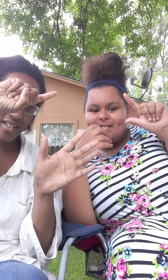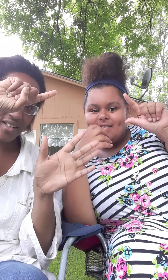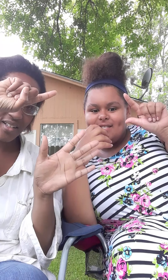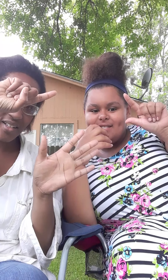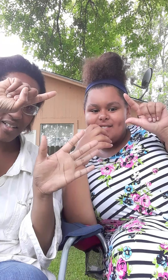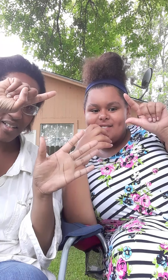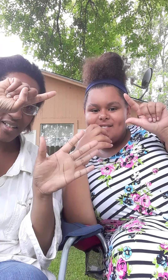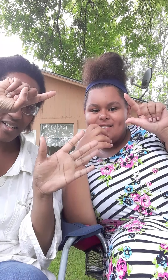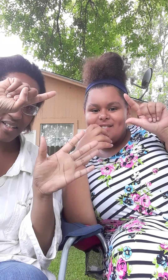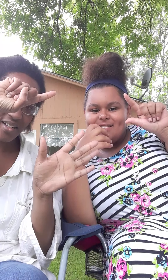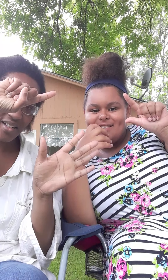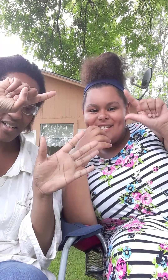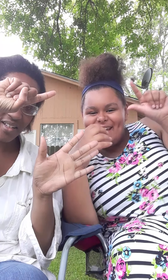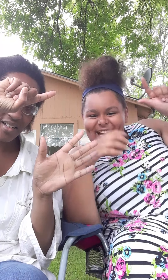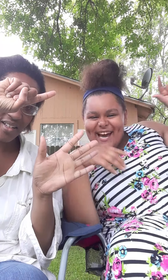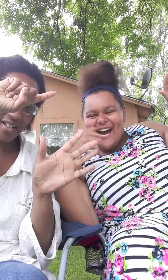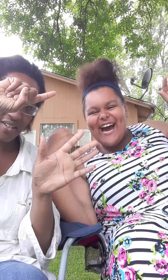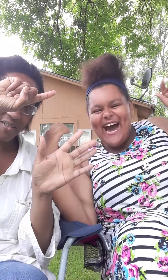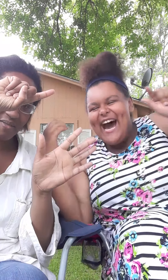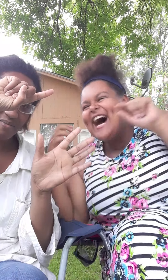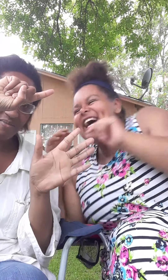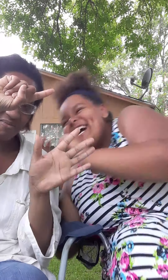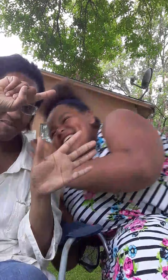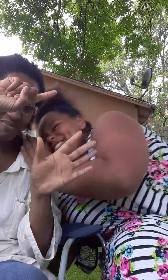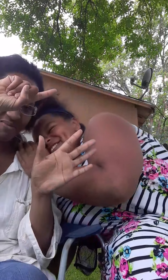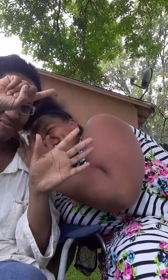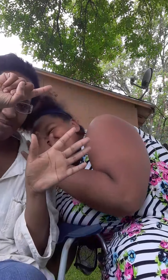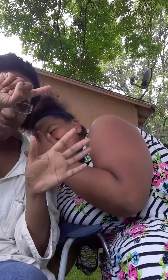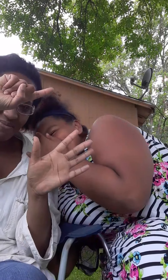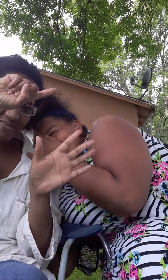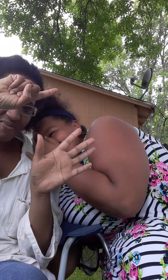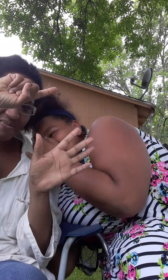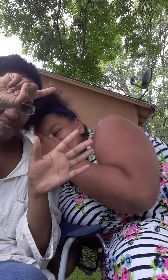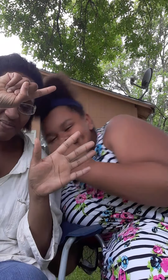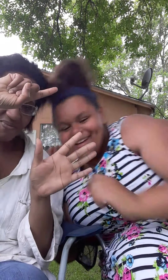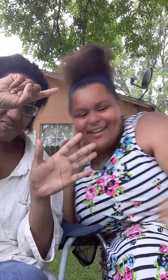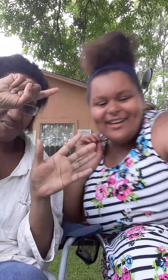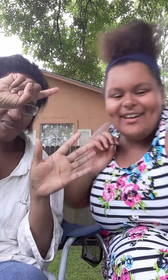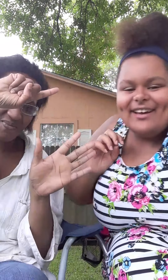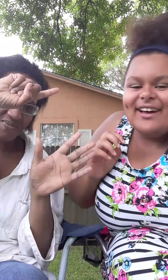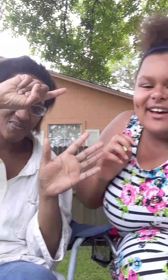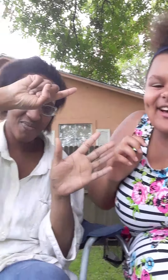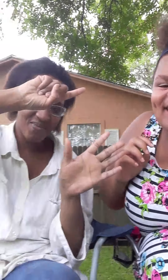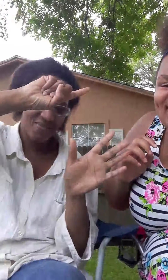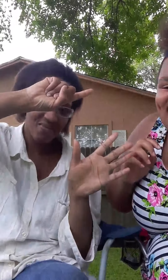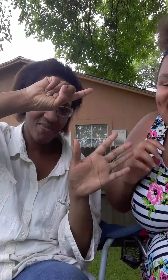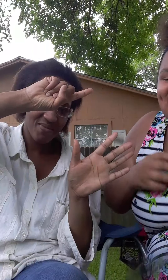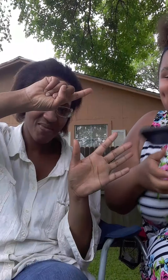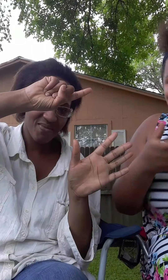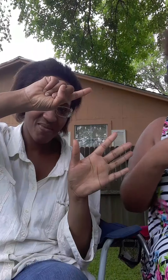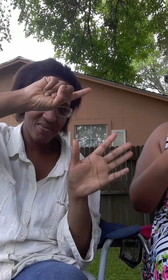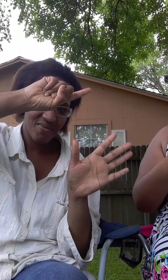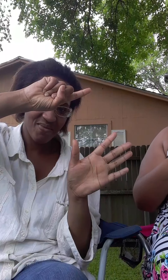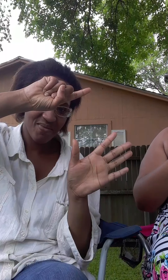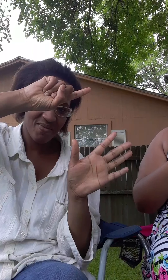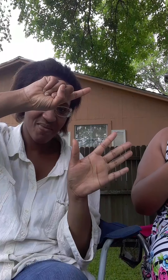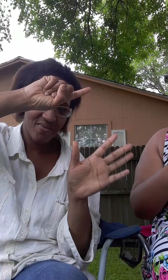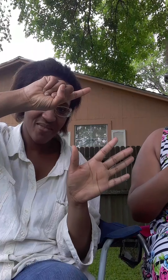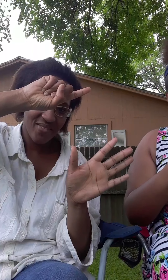clown. A ho ass clown. think I'm a clown. Put a finger down if this applies to you. So the next one